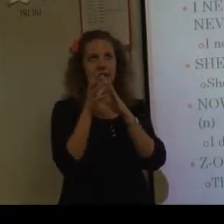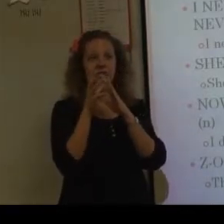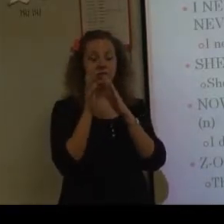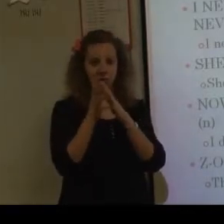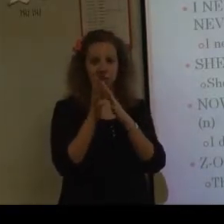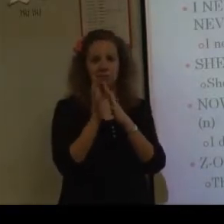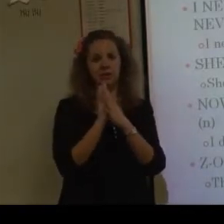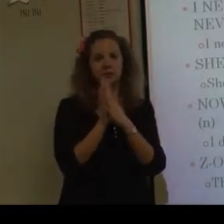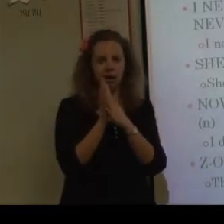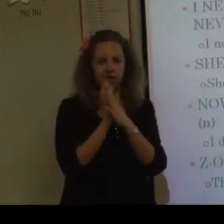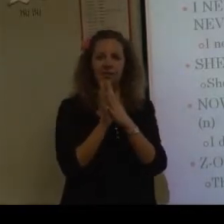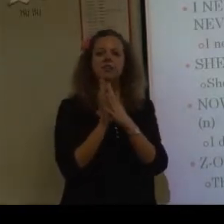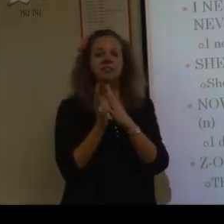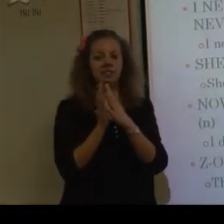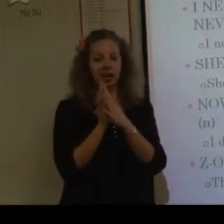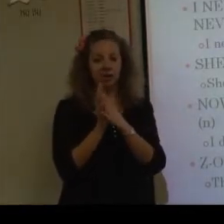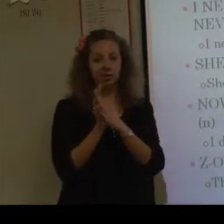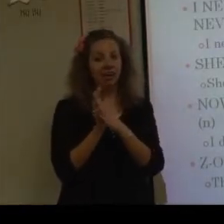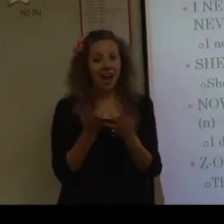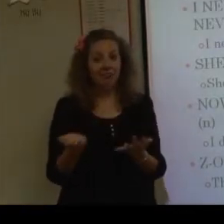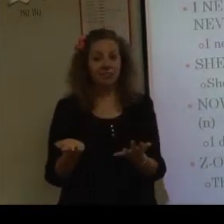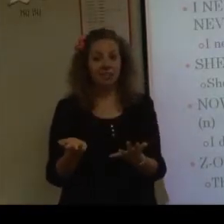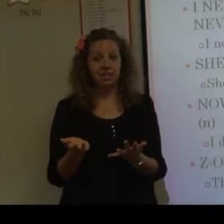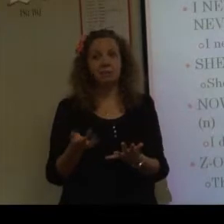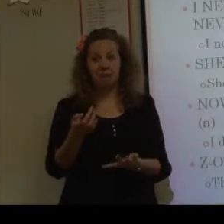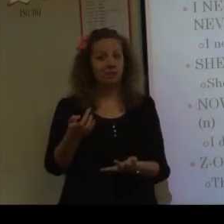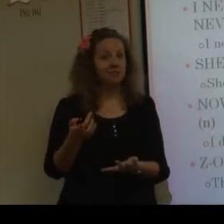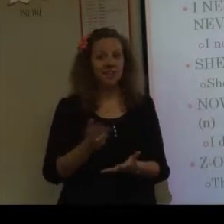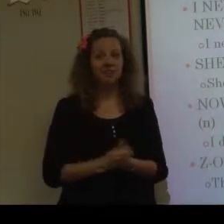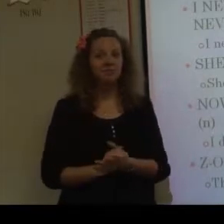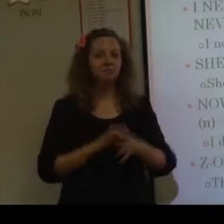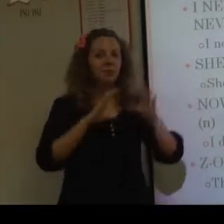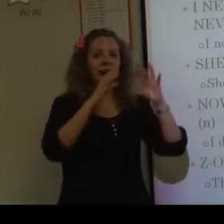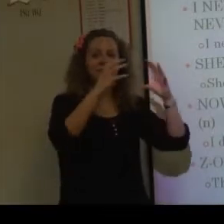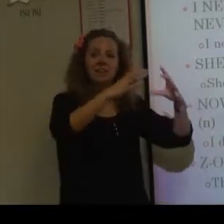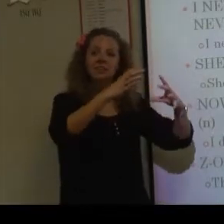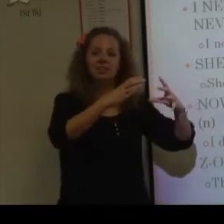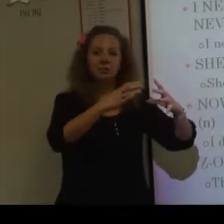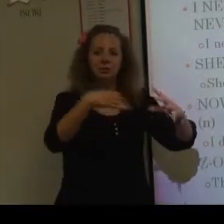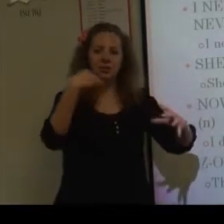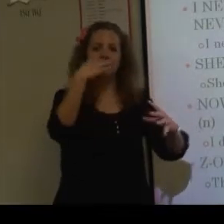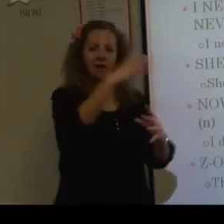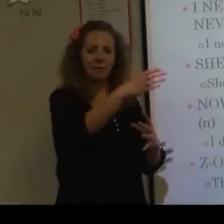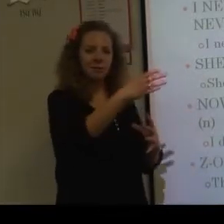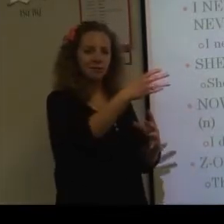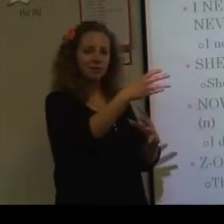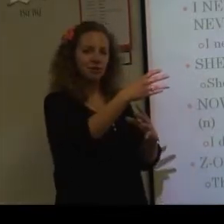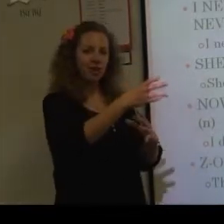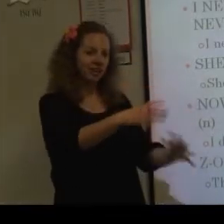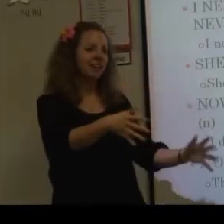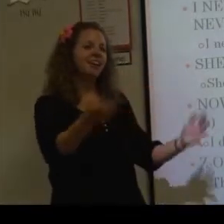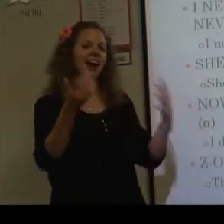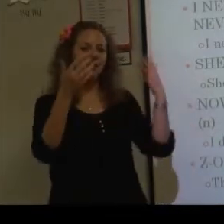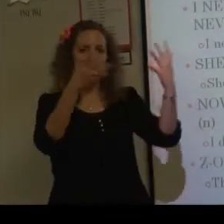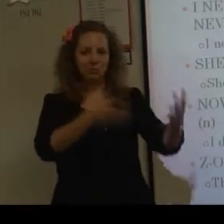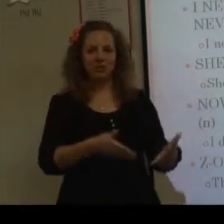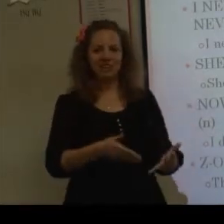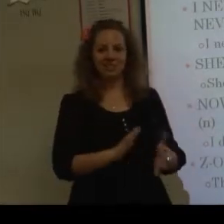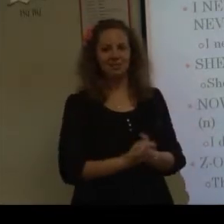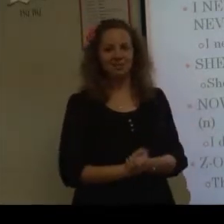Hand shape as well. And that could work. I haven't seen it. But. But I would definitely use it. Like for that person if they're talking. Yeah. I would use that sign